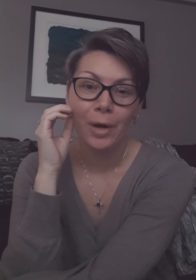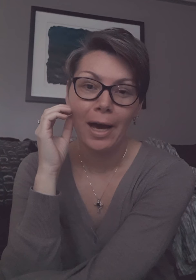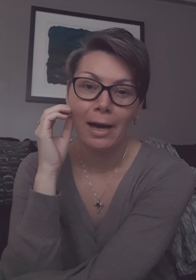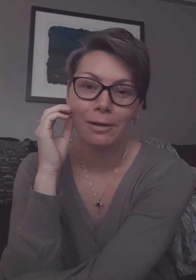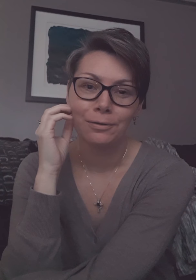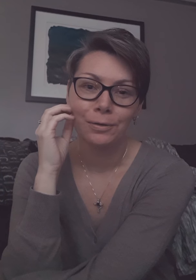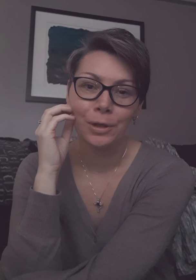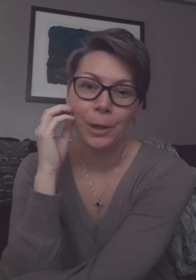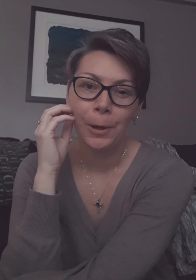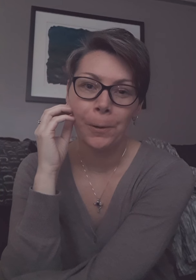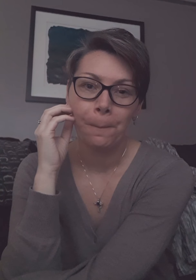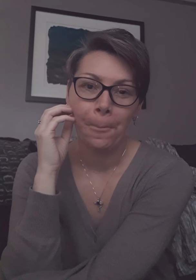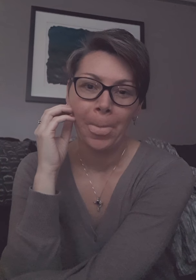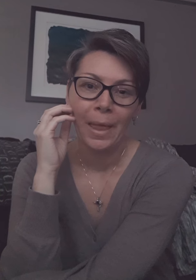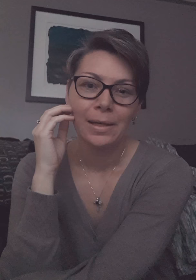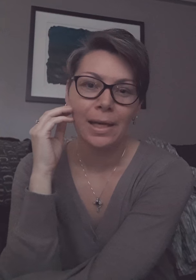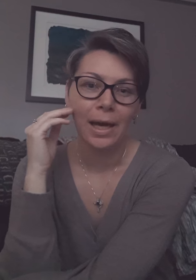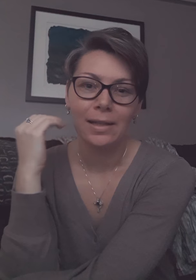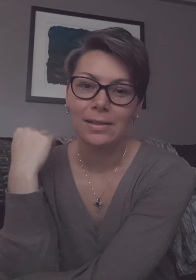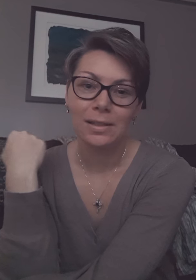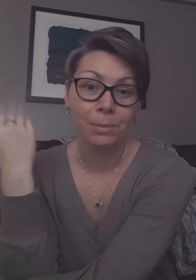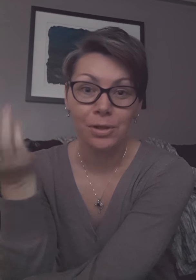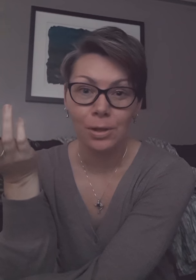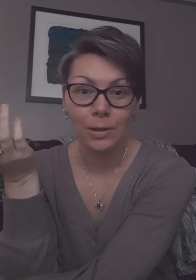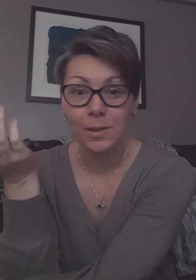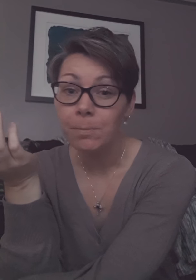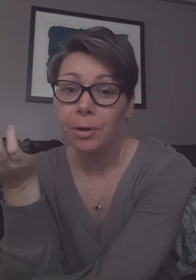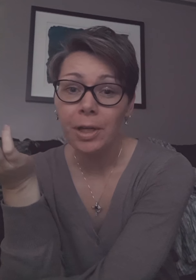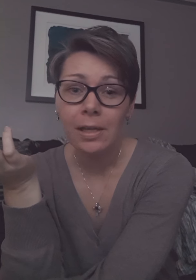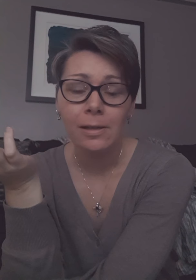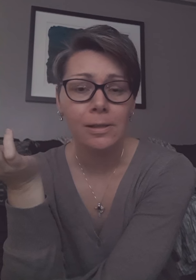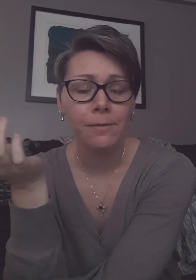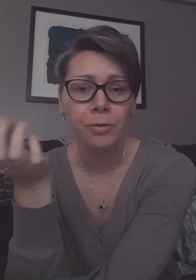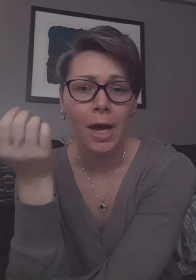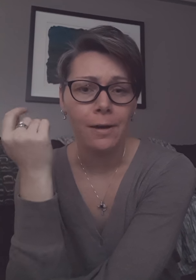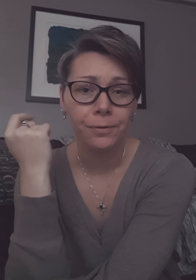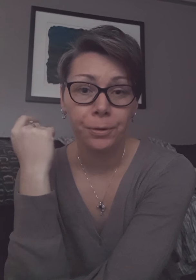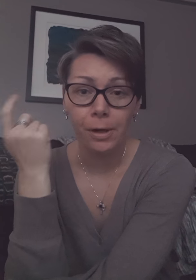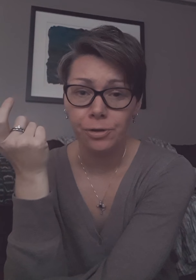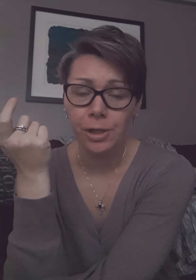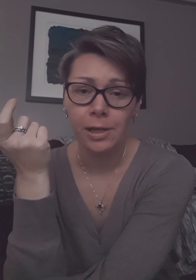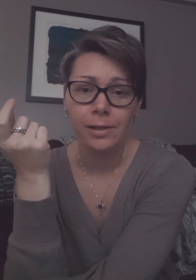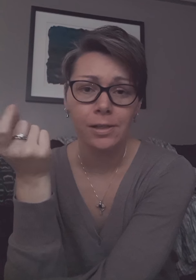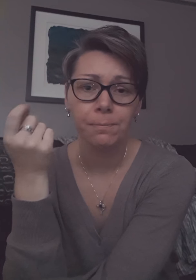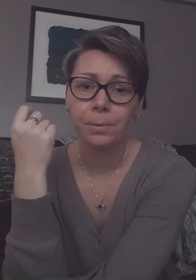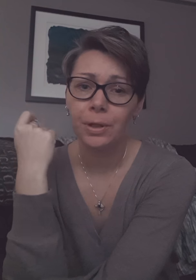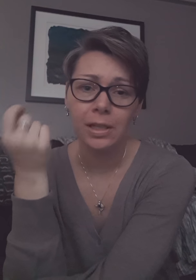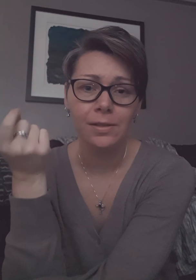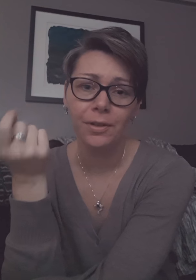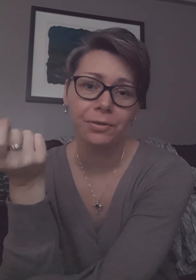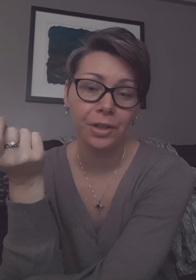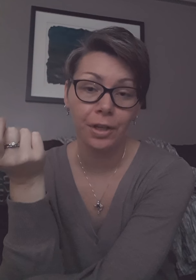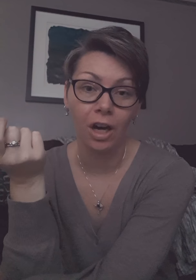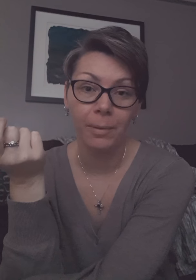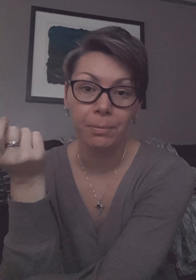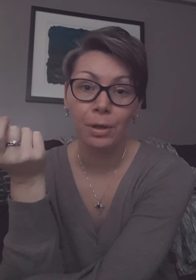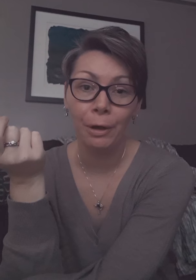have you know some personal experience if you have questions please feel free to comment below